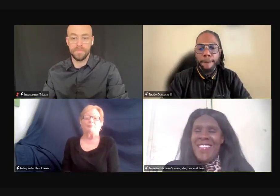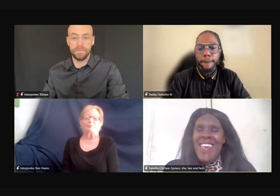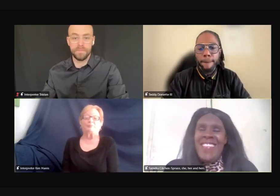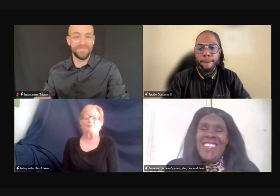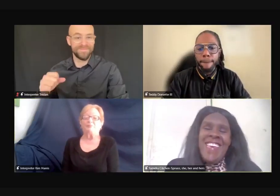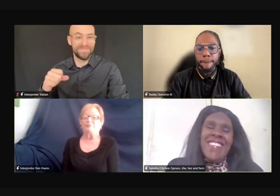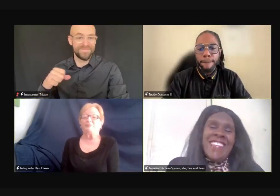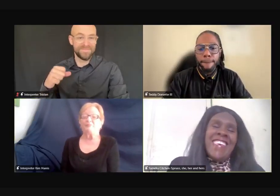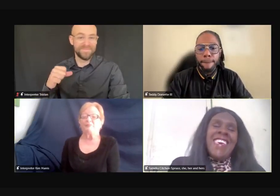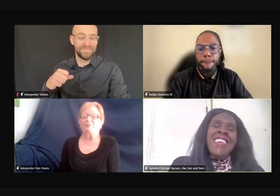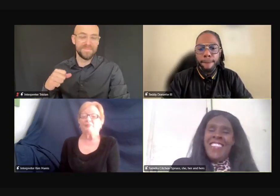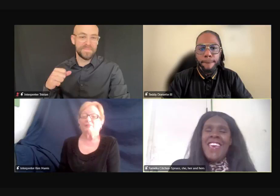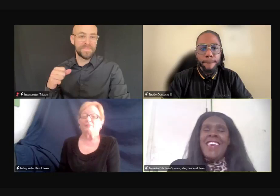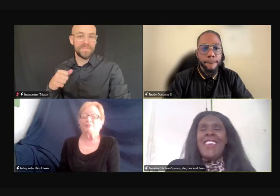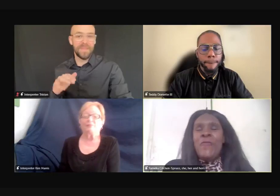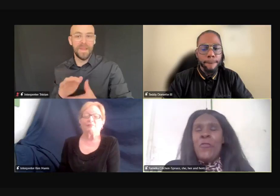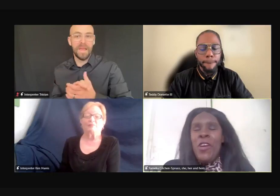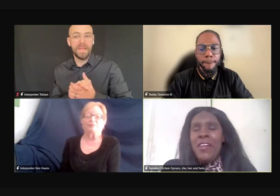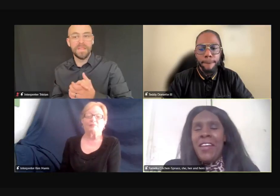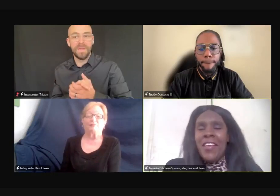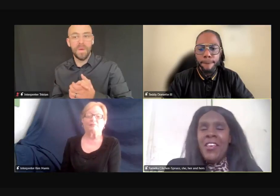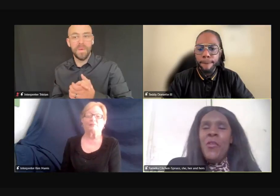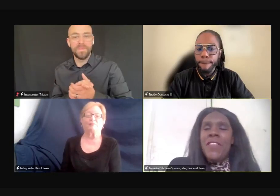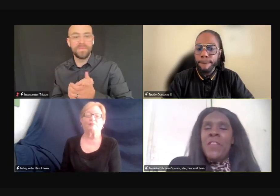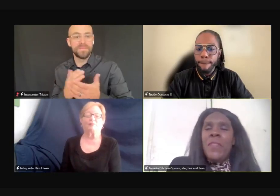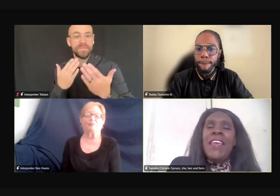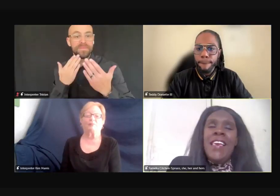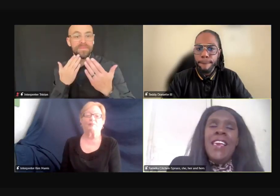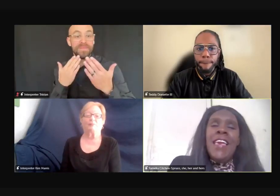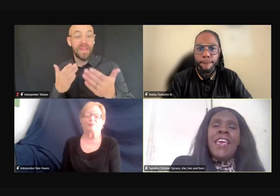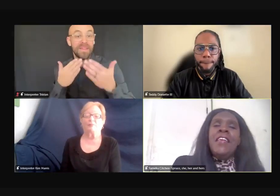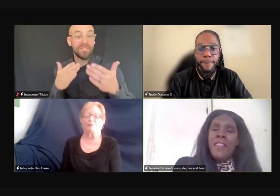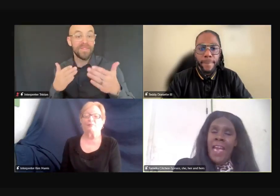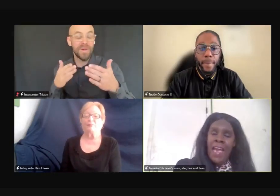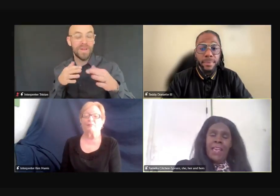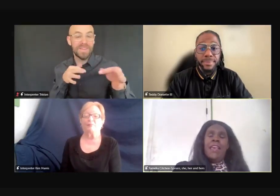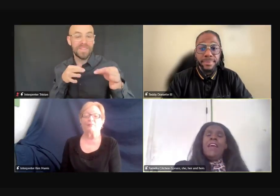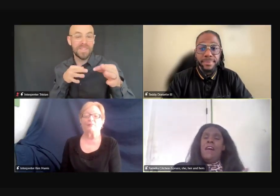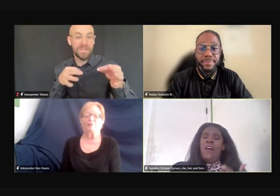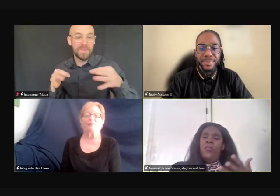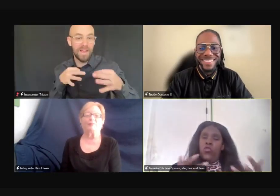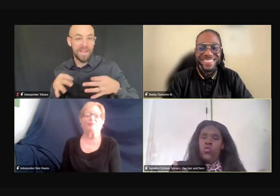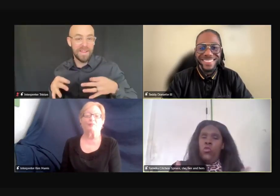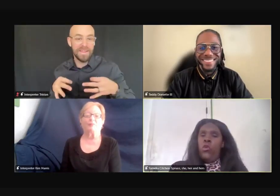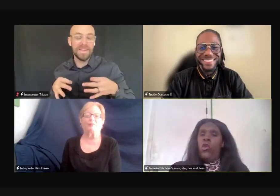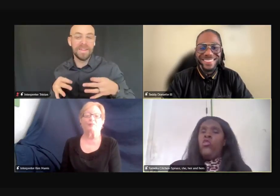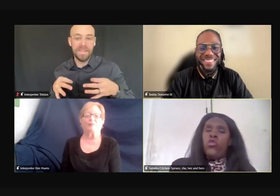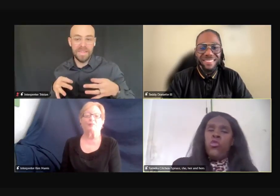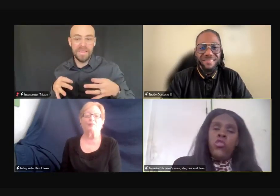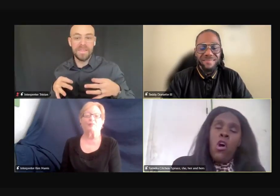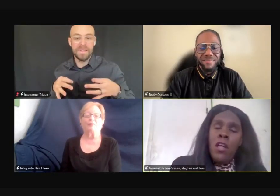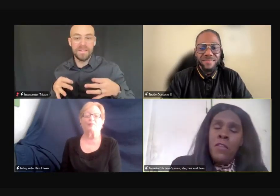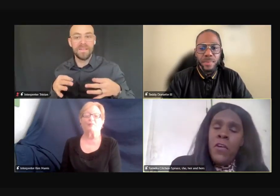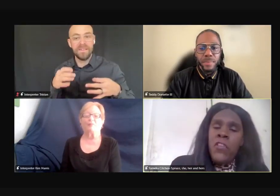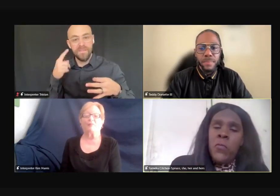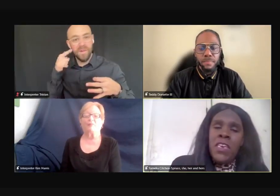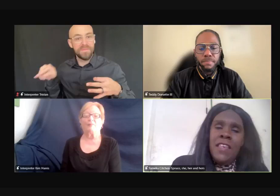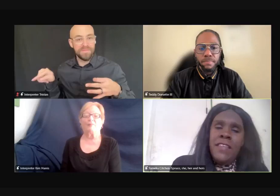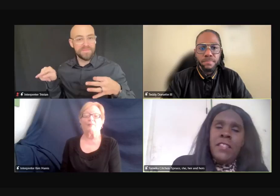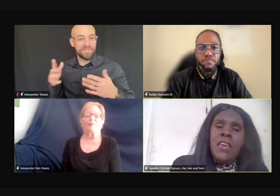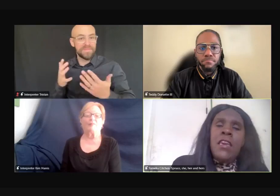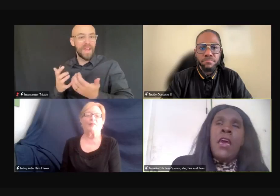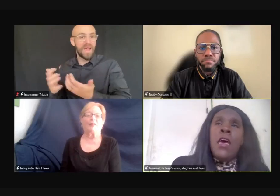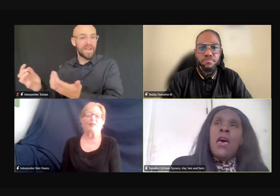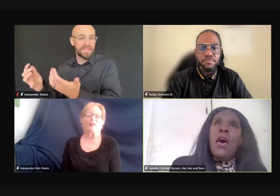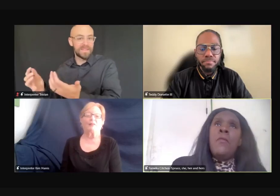Yes, yes, yes, thank you for, you know, explaining that to, to, to all of us,